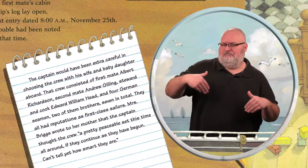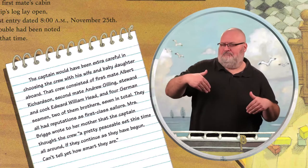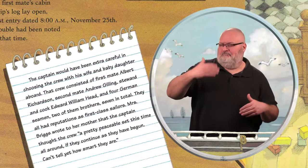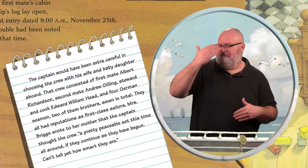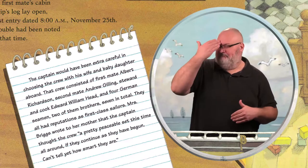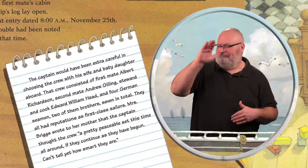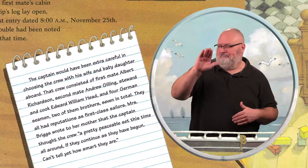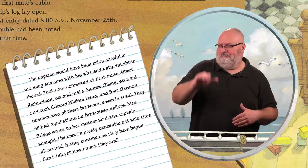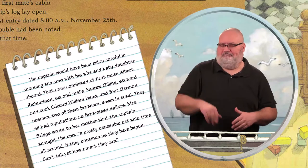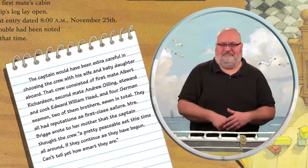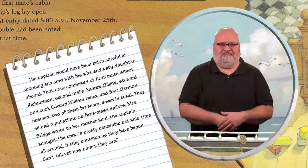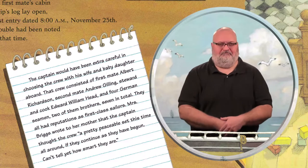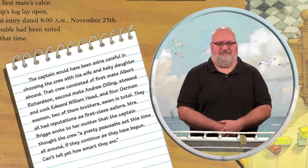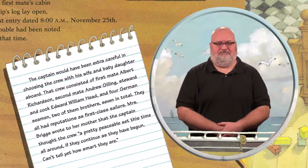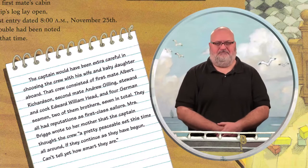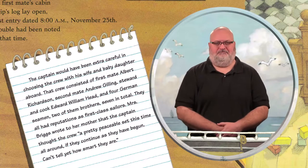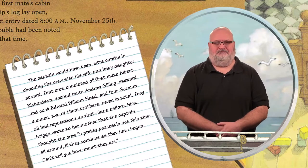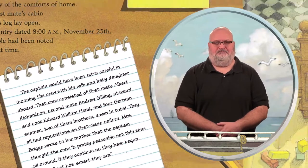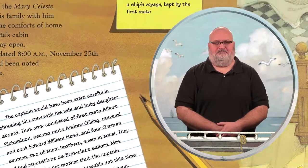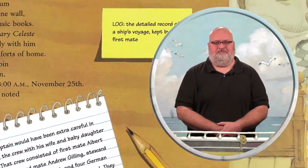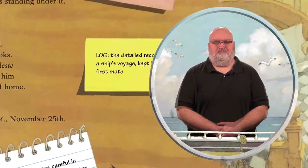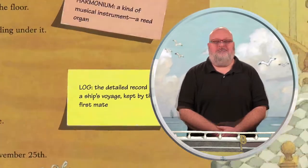Can't tell yet how smart they are.